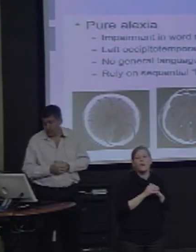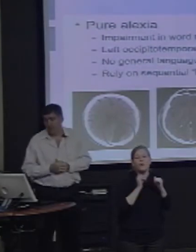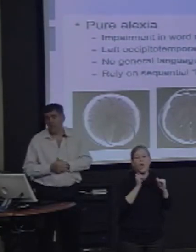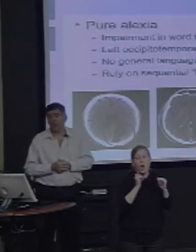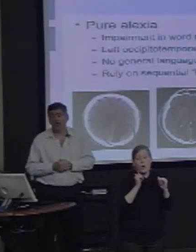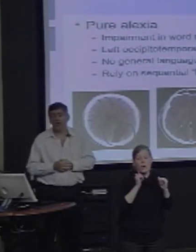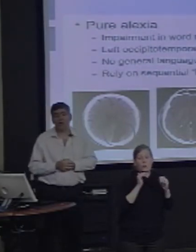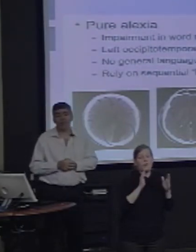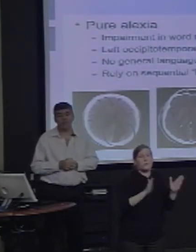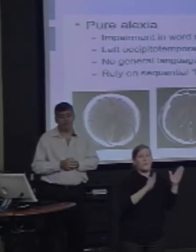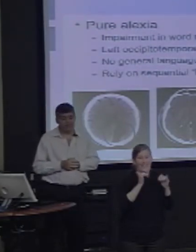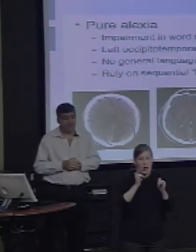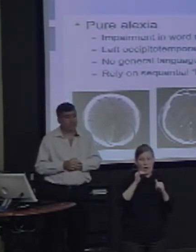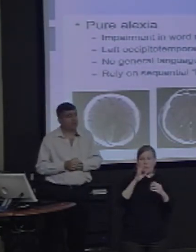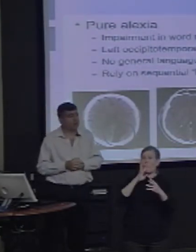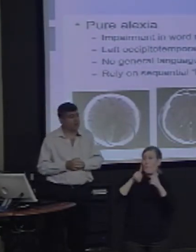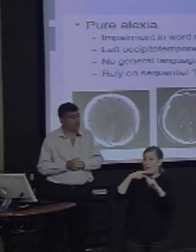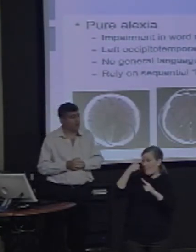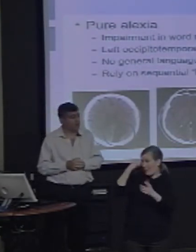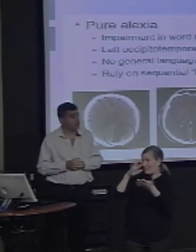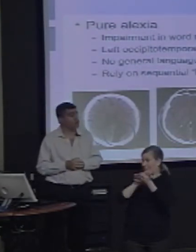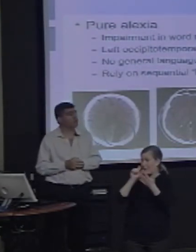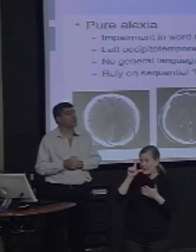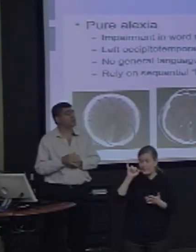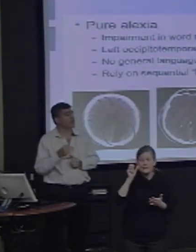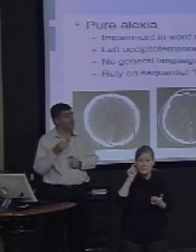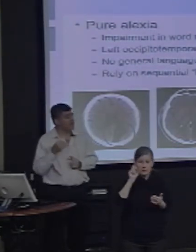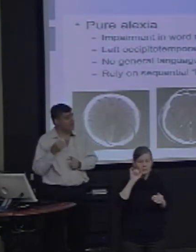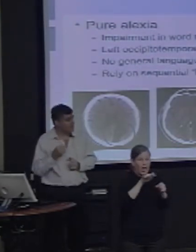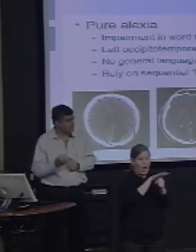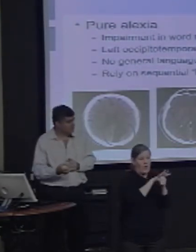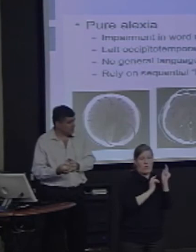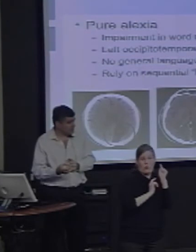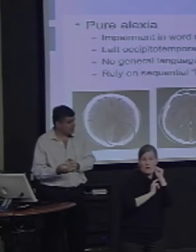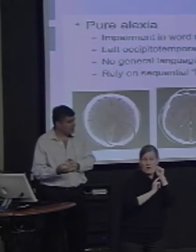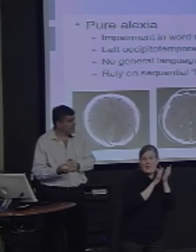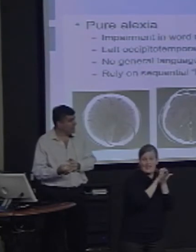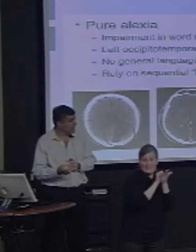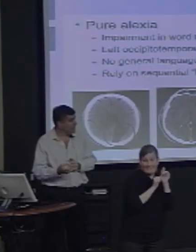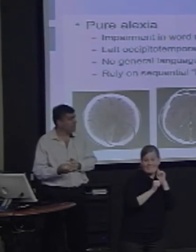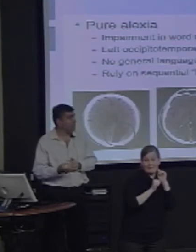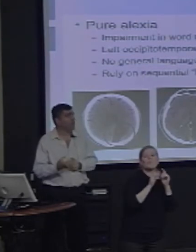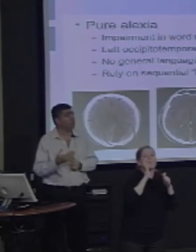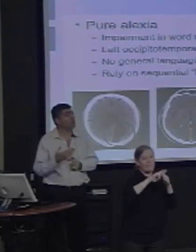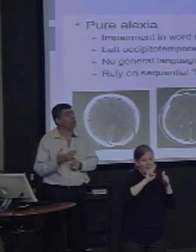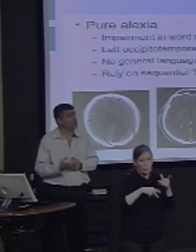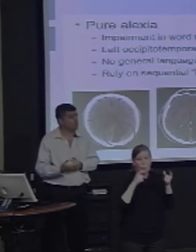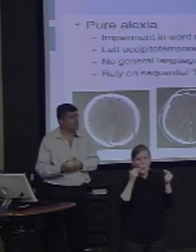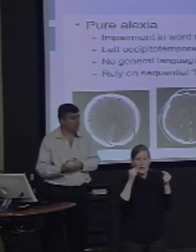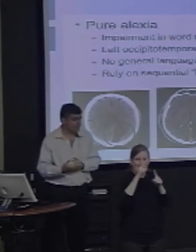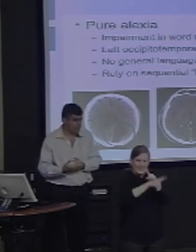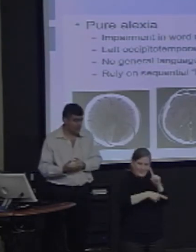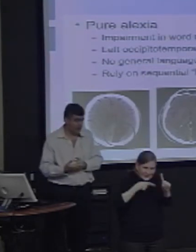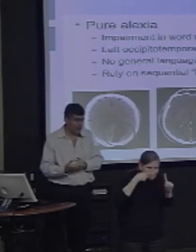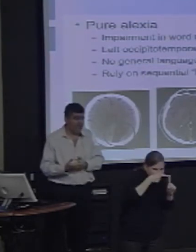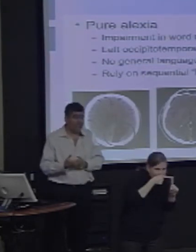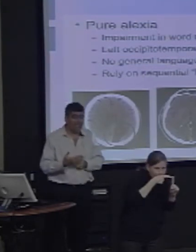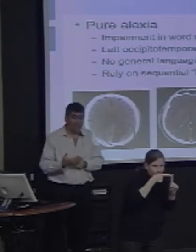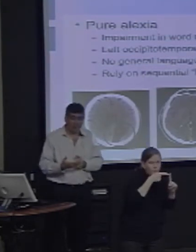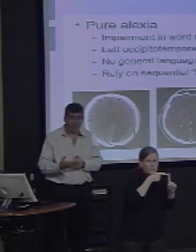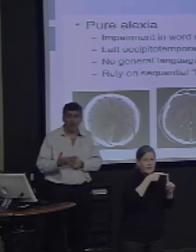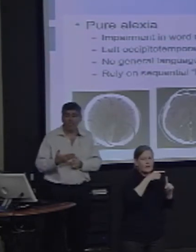that affects this area produces a relatively selective impairment in word recognition.